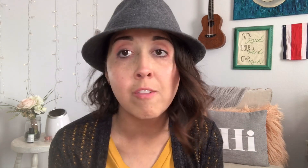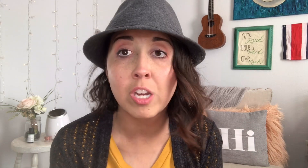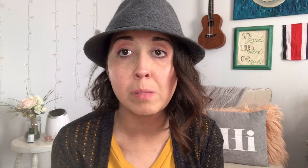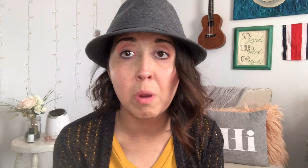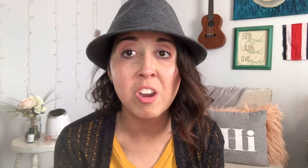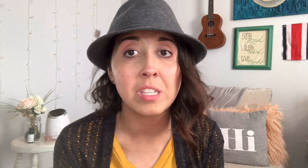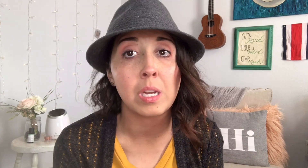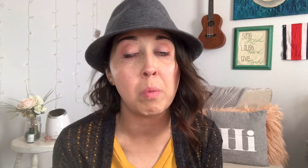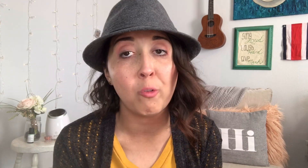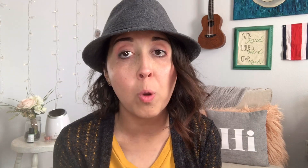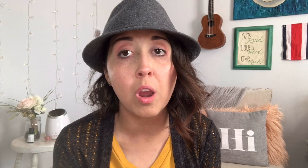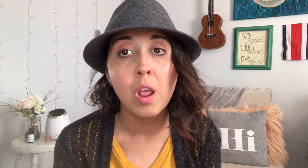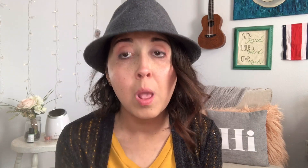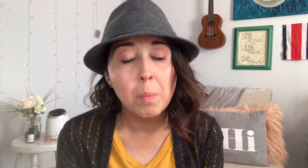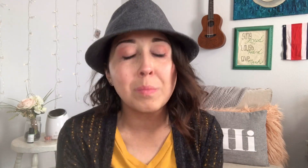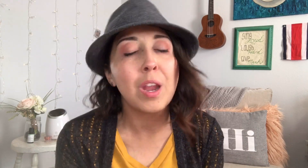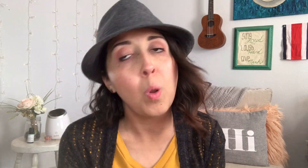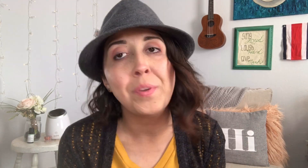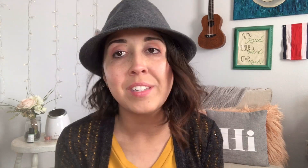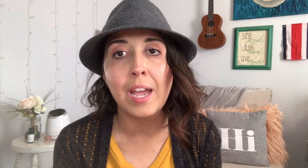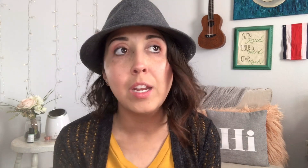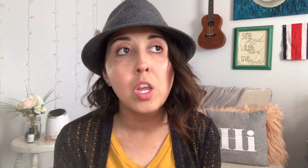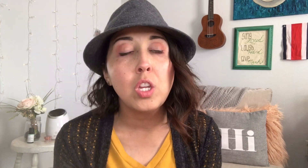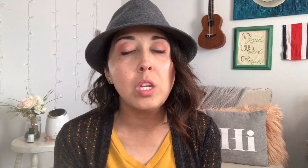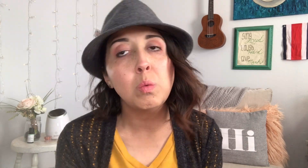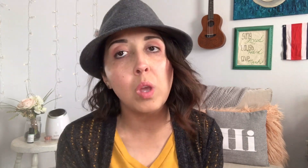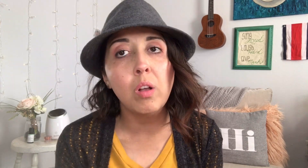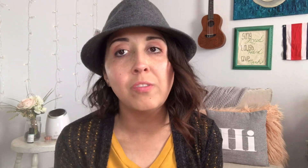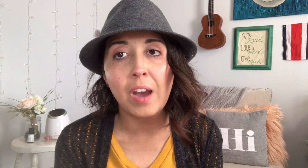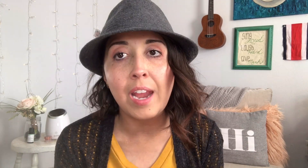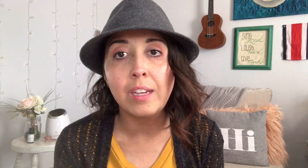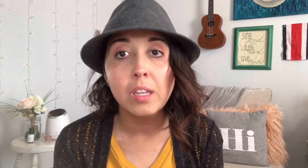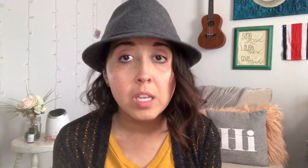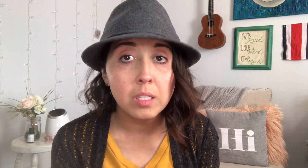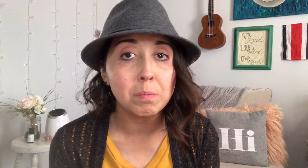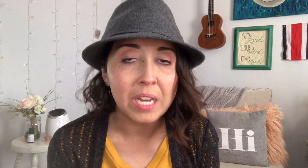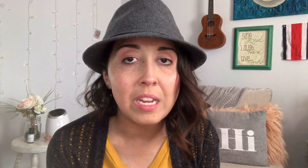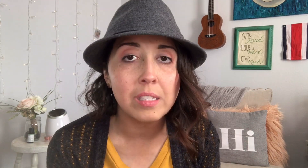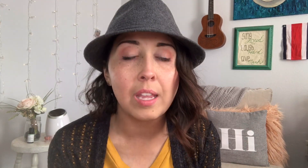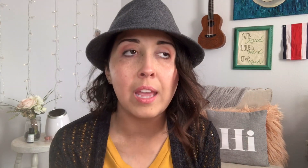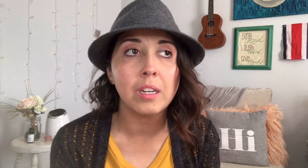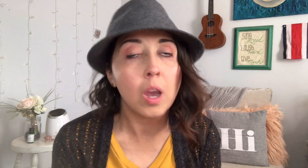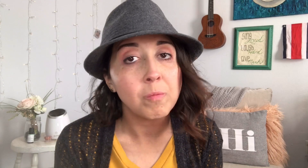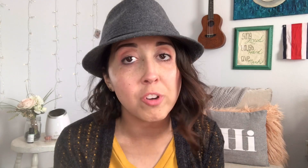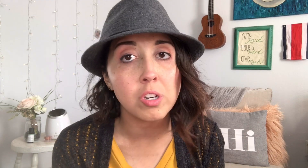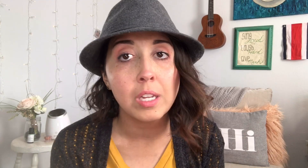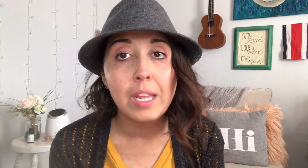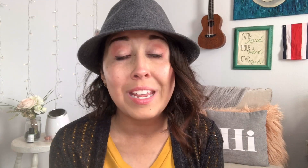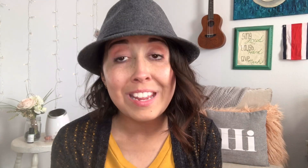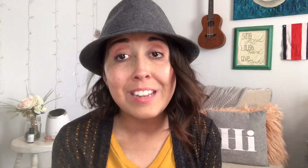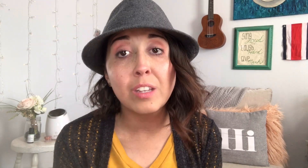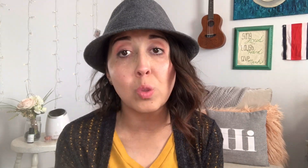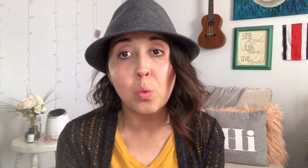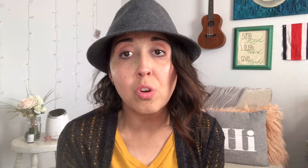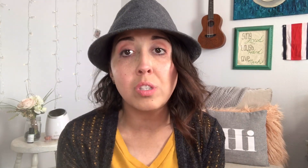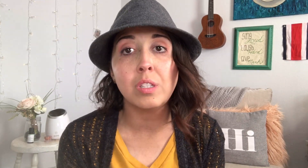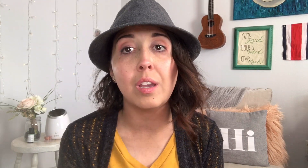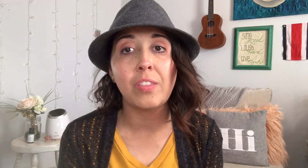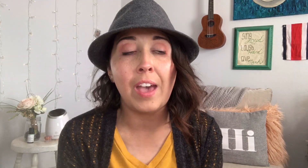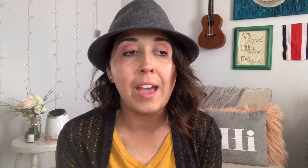never experienced it before but my hope is that you will find some peace and comfort in the words that